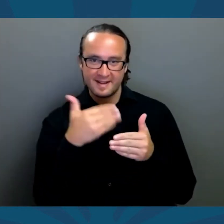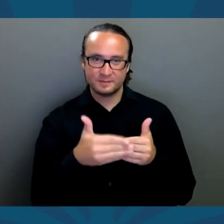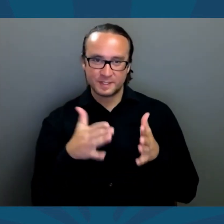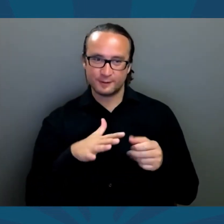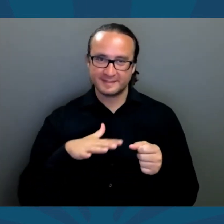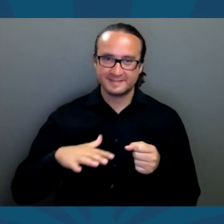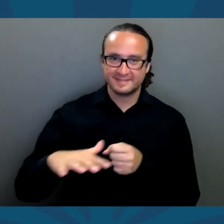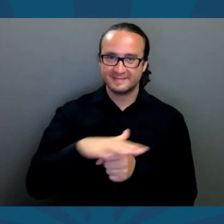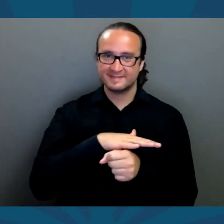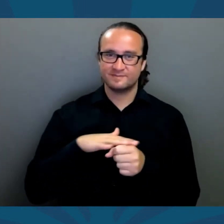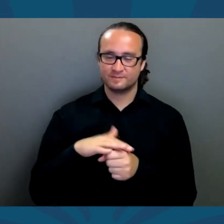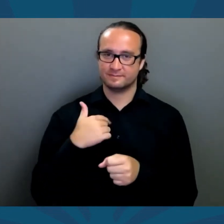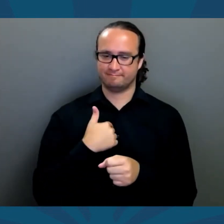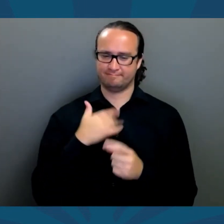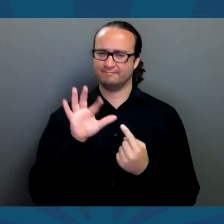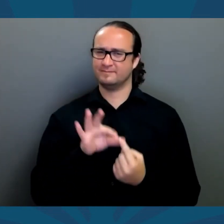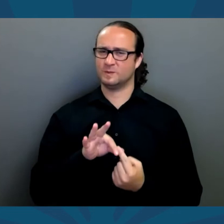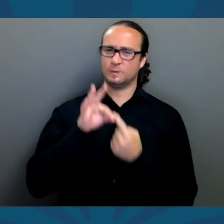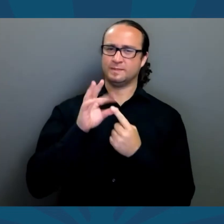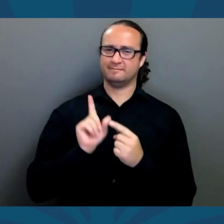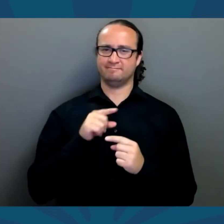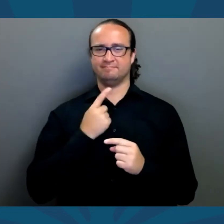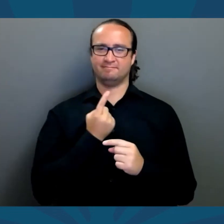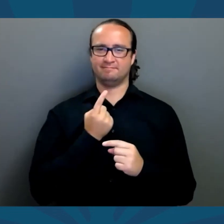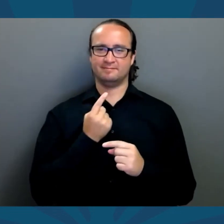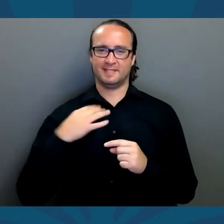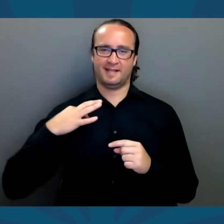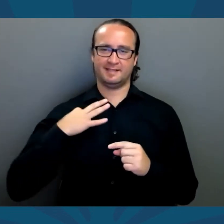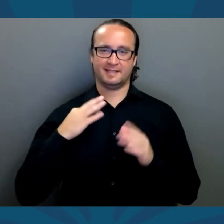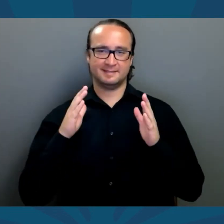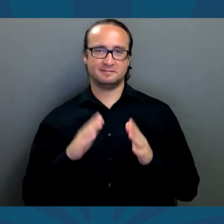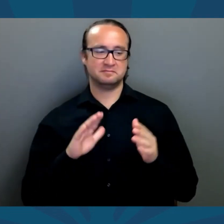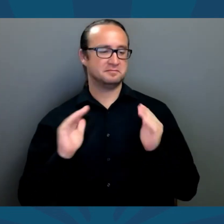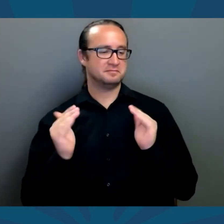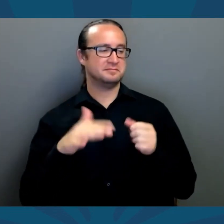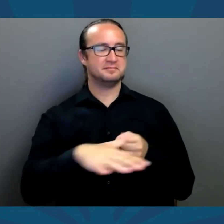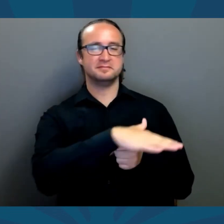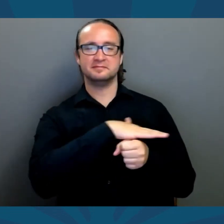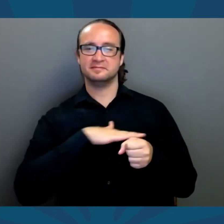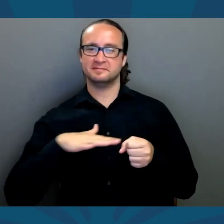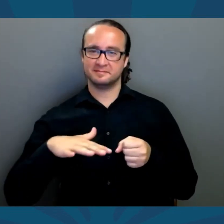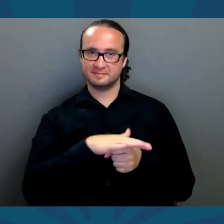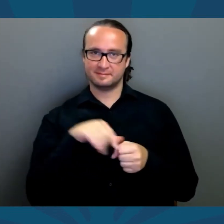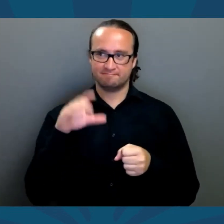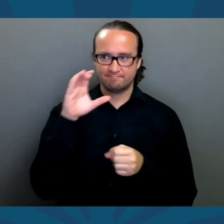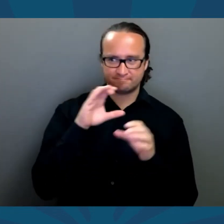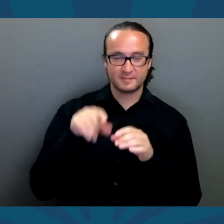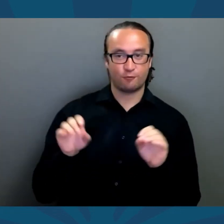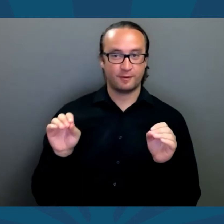Hello, District 4 neighbors. I am unique among the candidates seeking this office.